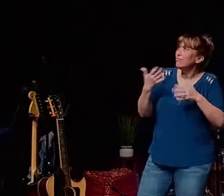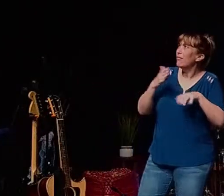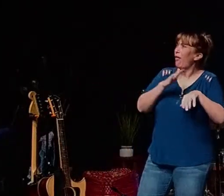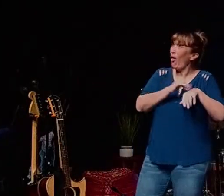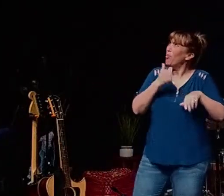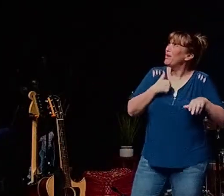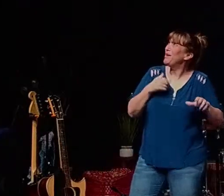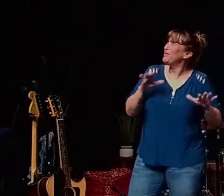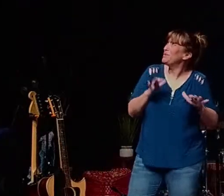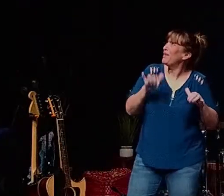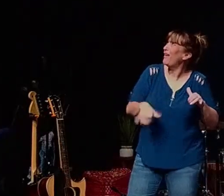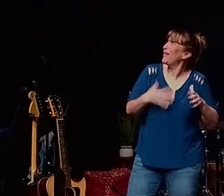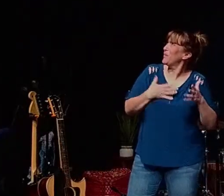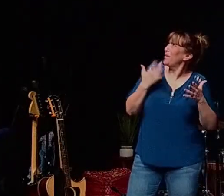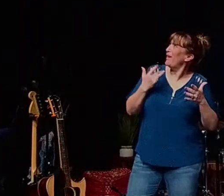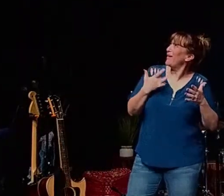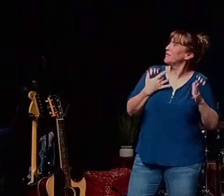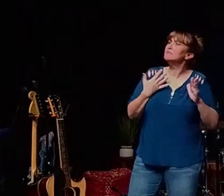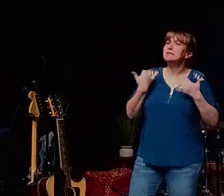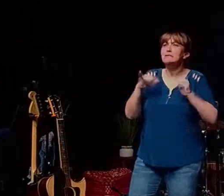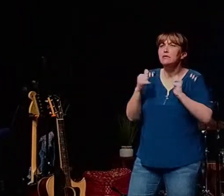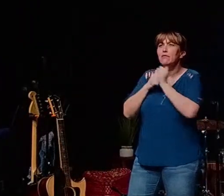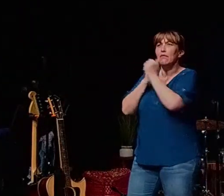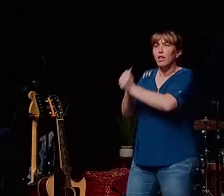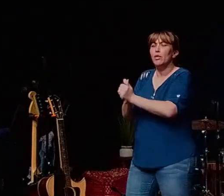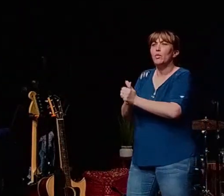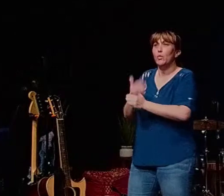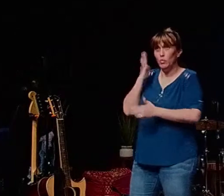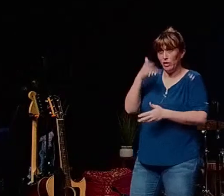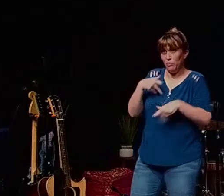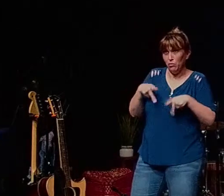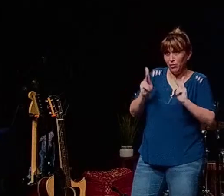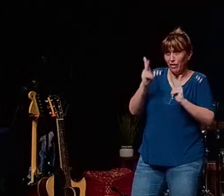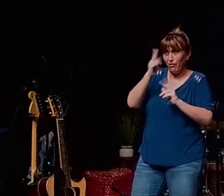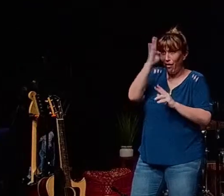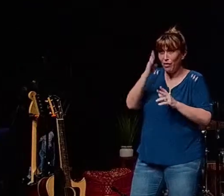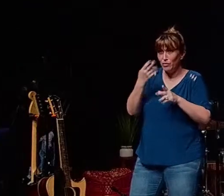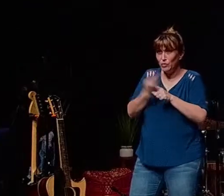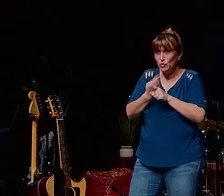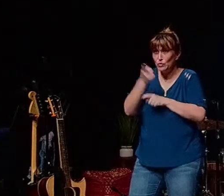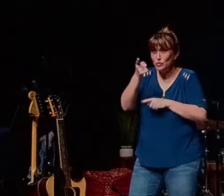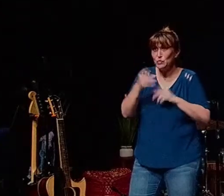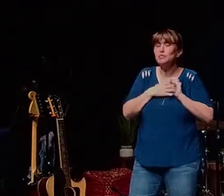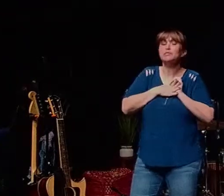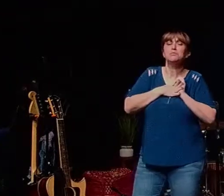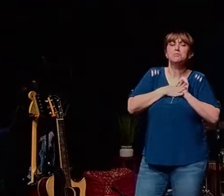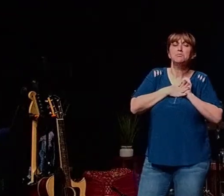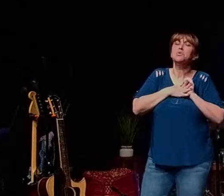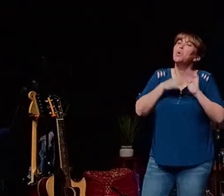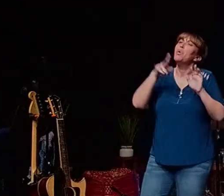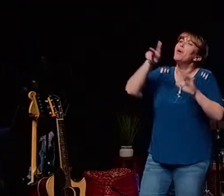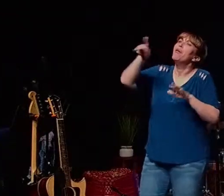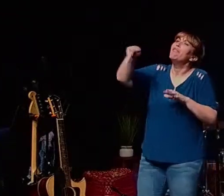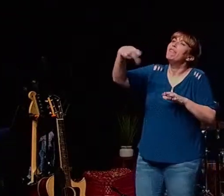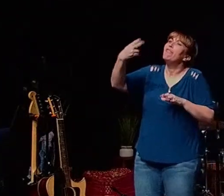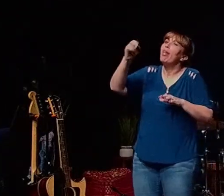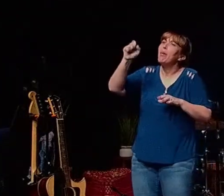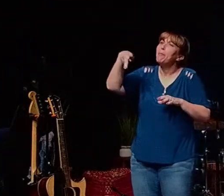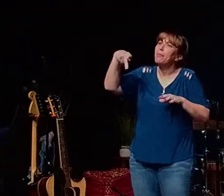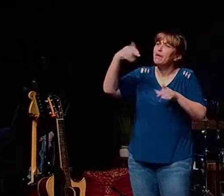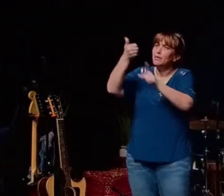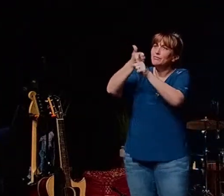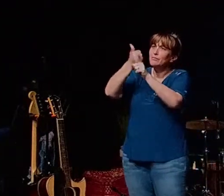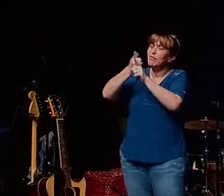will you allow god to use you as a guide you know philip responded to this very strange